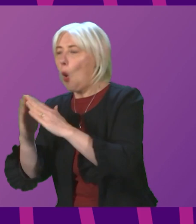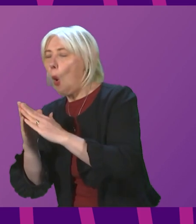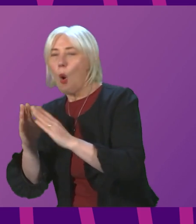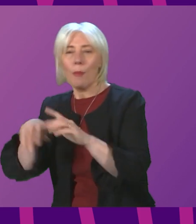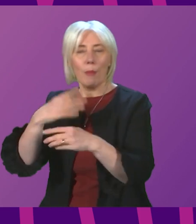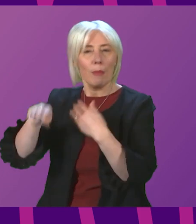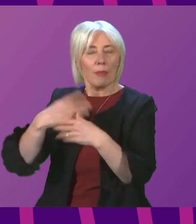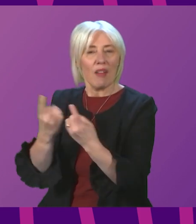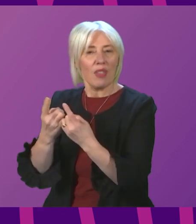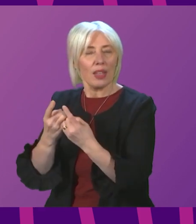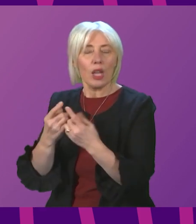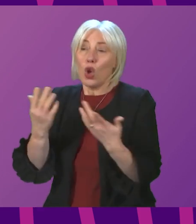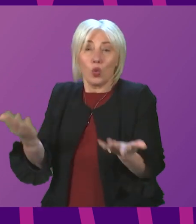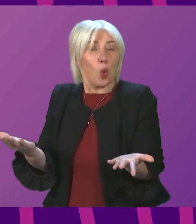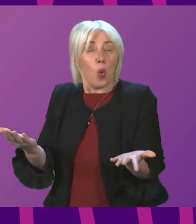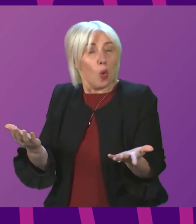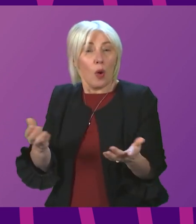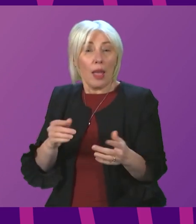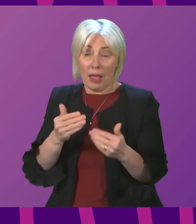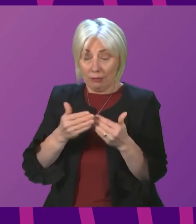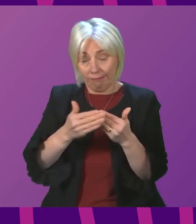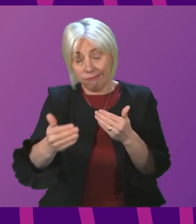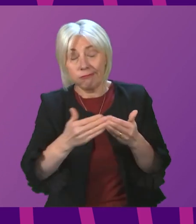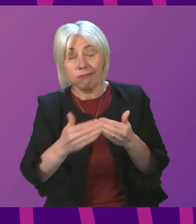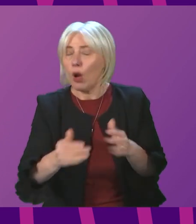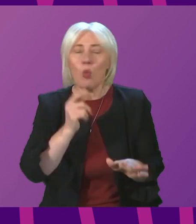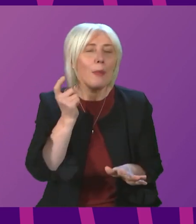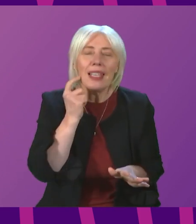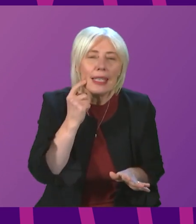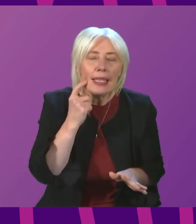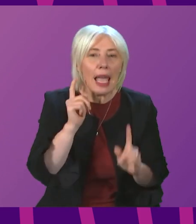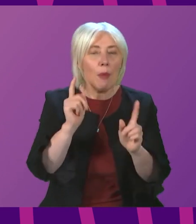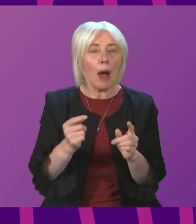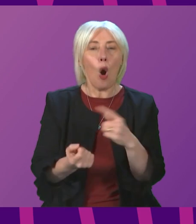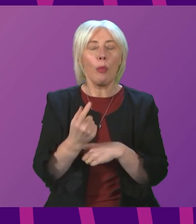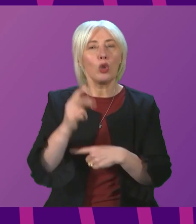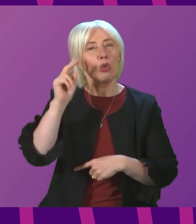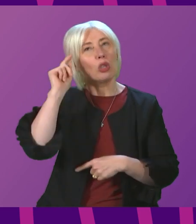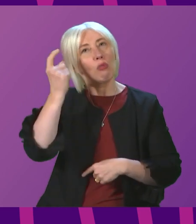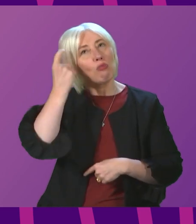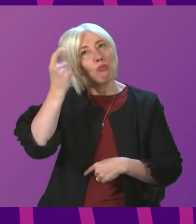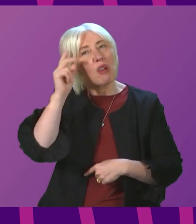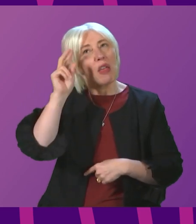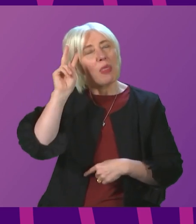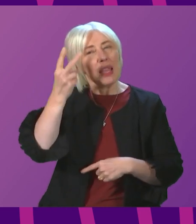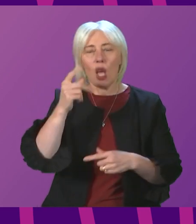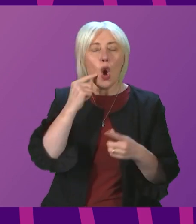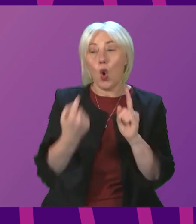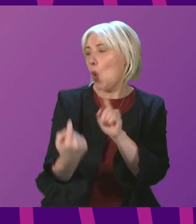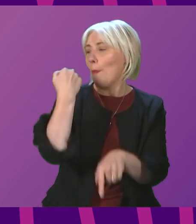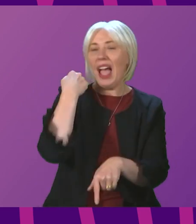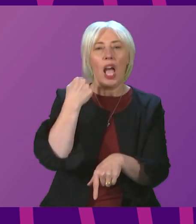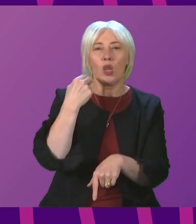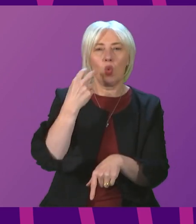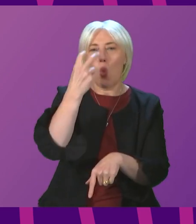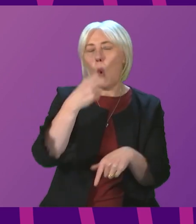right in the months and years to come, again, will not be easy. But it is an opportunity to rethink things and not simply go back to the